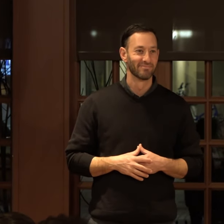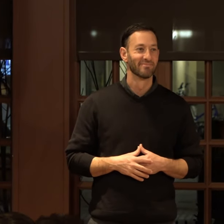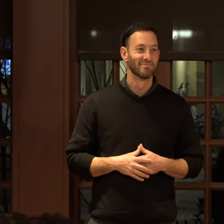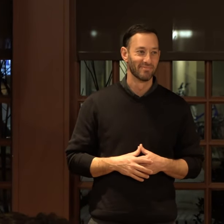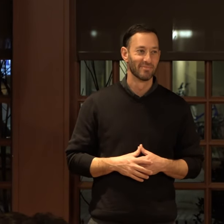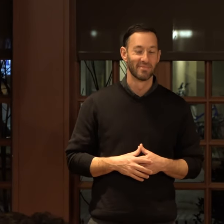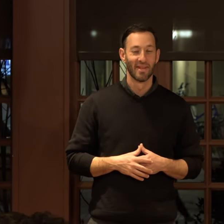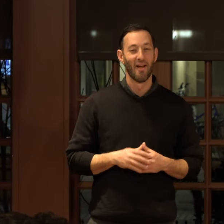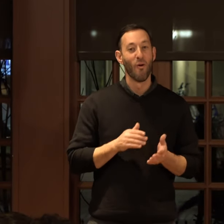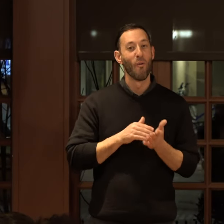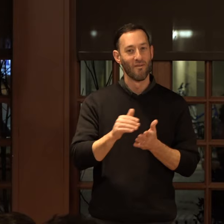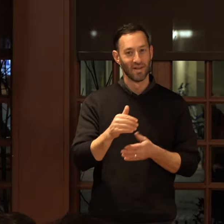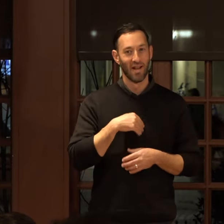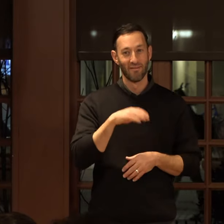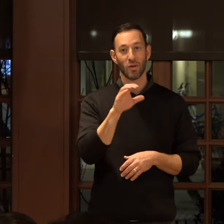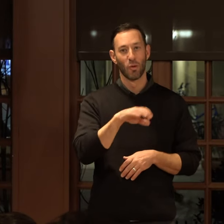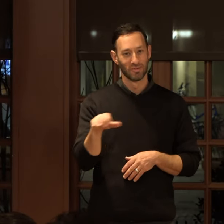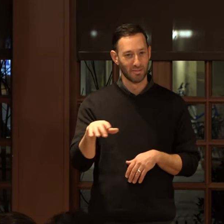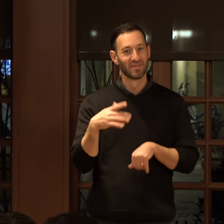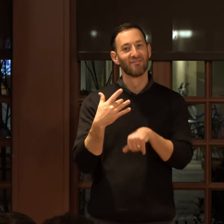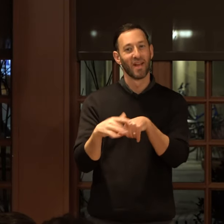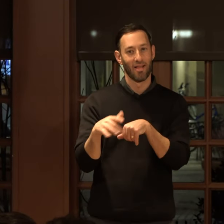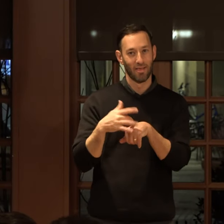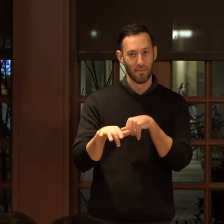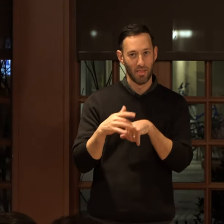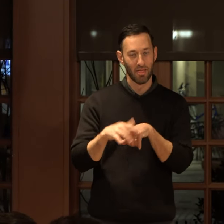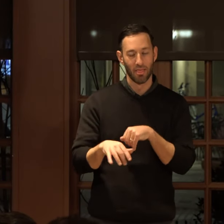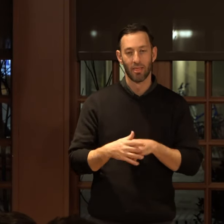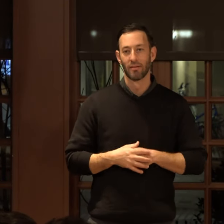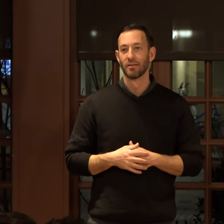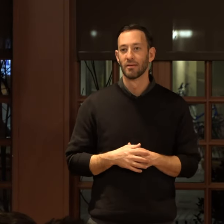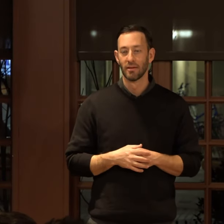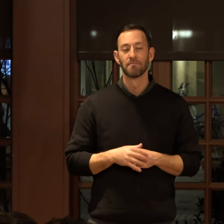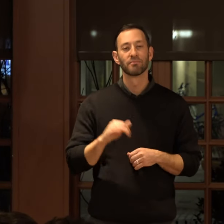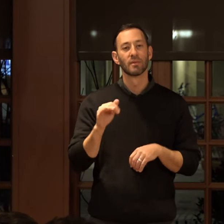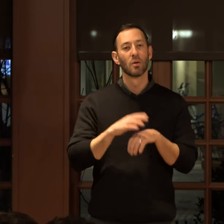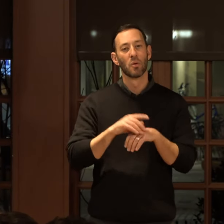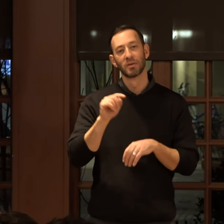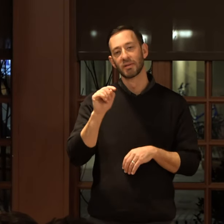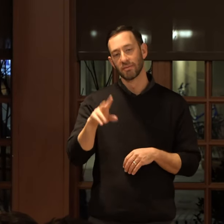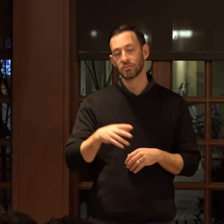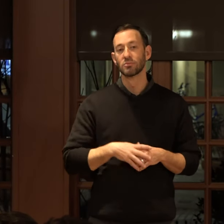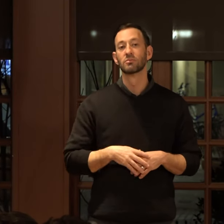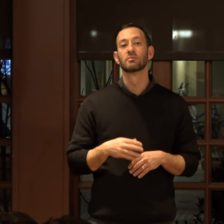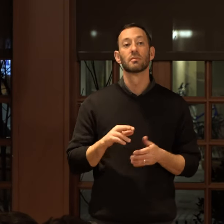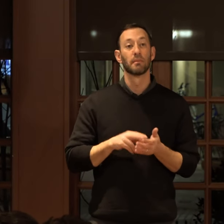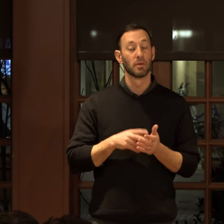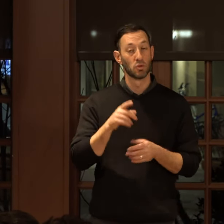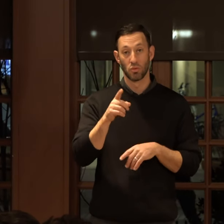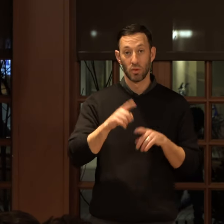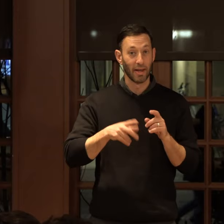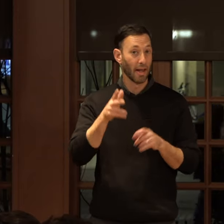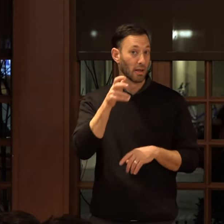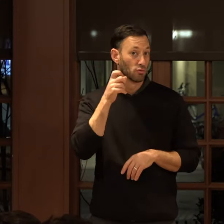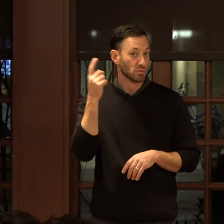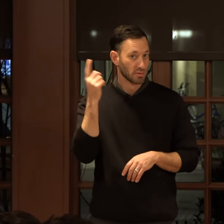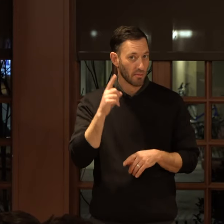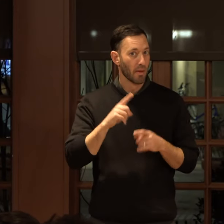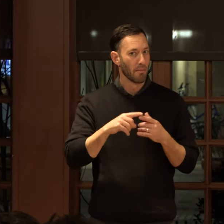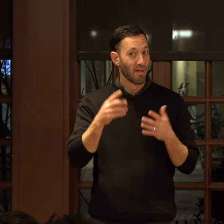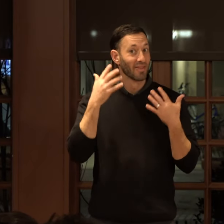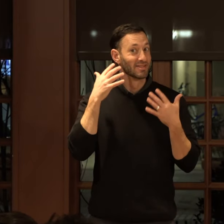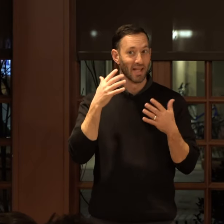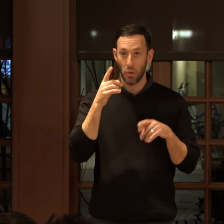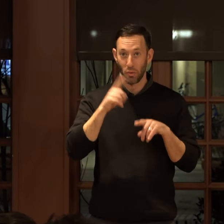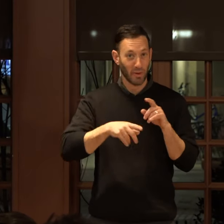there's, there's often closed captioning available. Um, like on the television. So when something, when you can't hear something, but it's the sound of